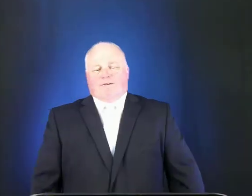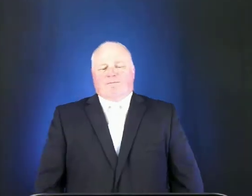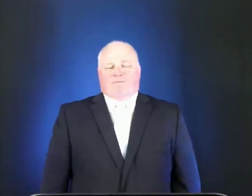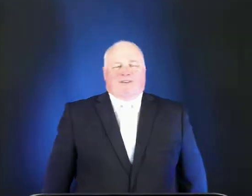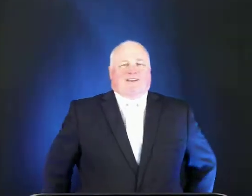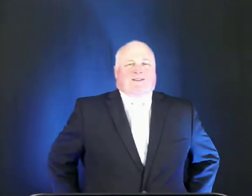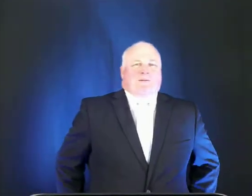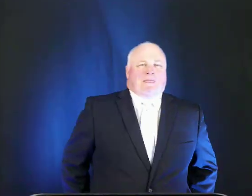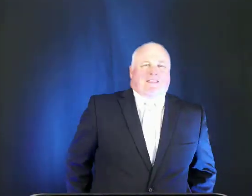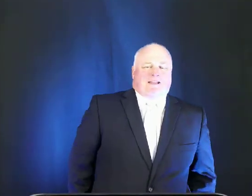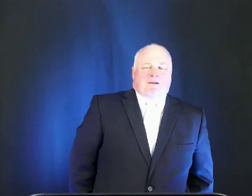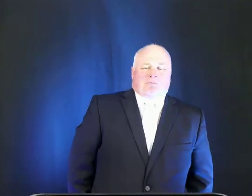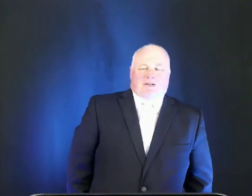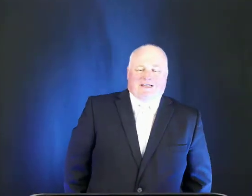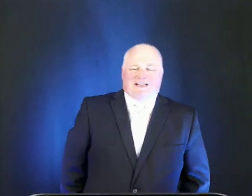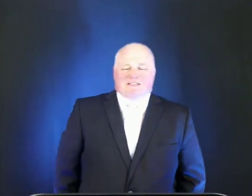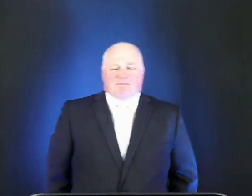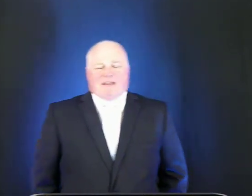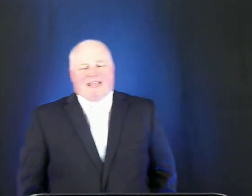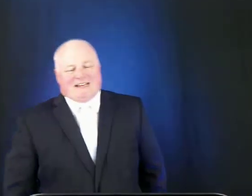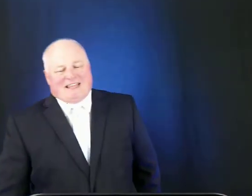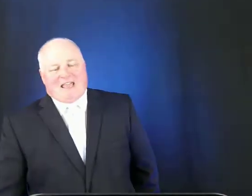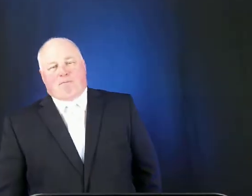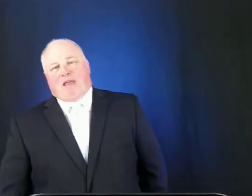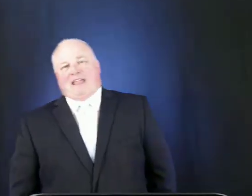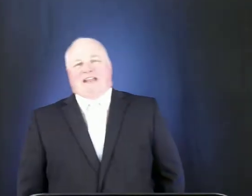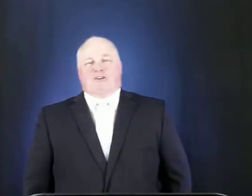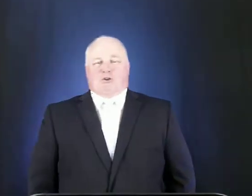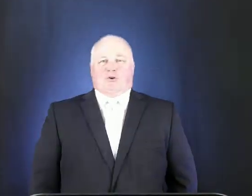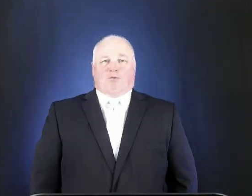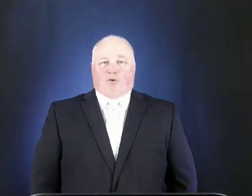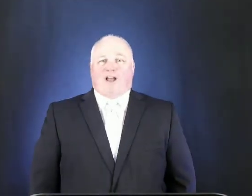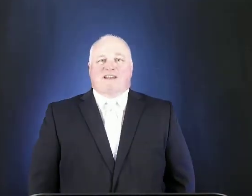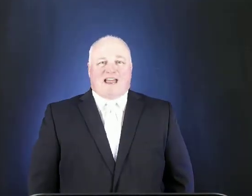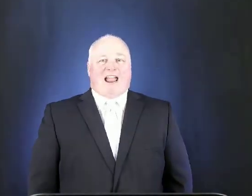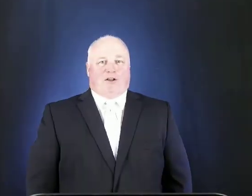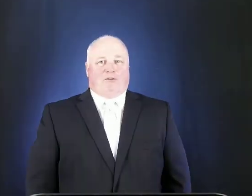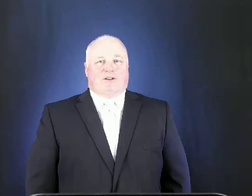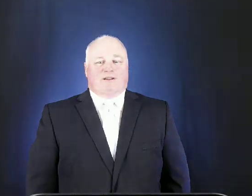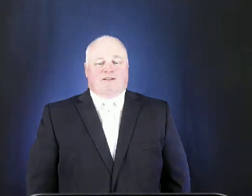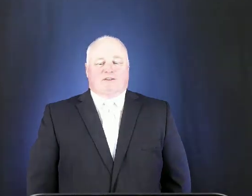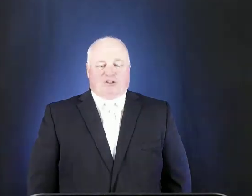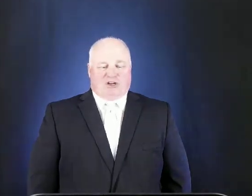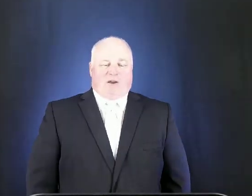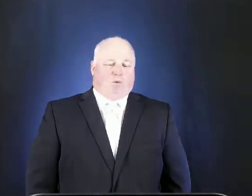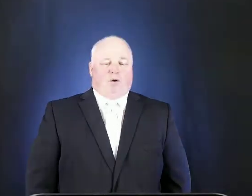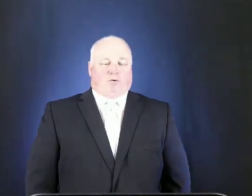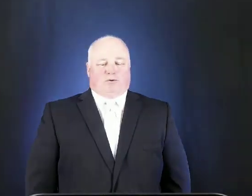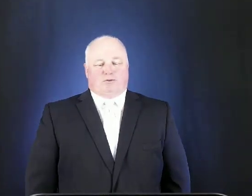police begin campaign to run down jaywalkers